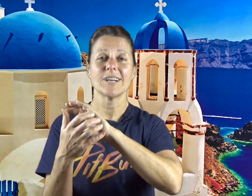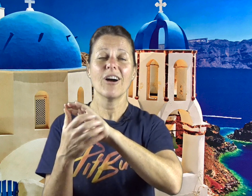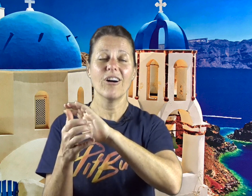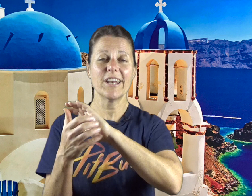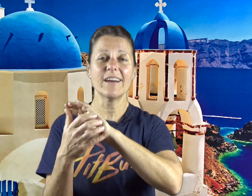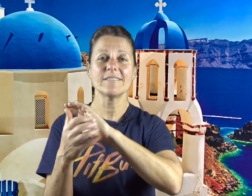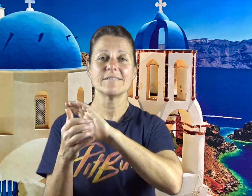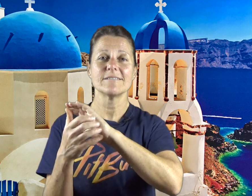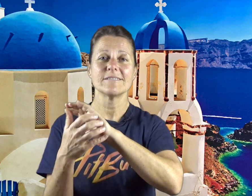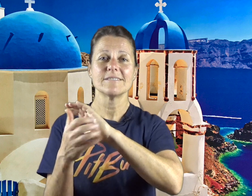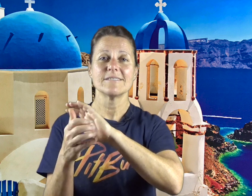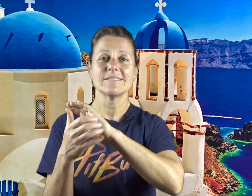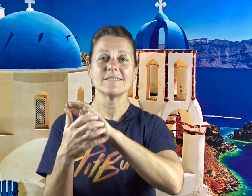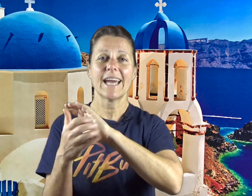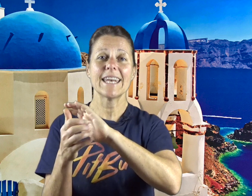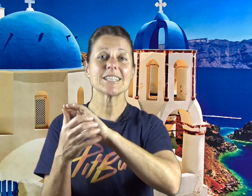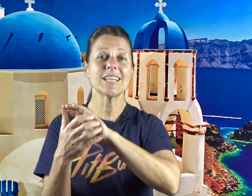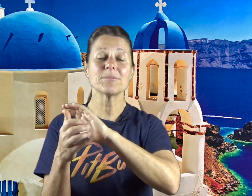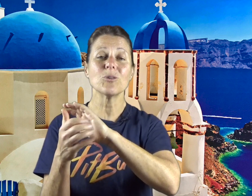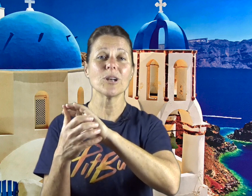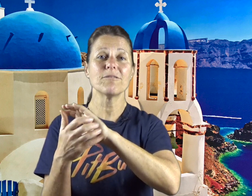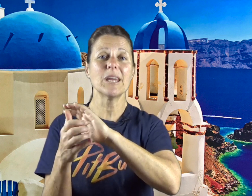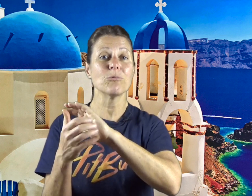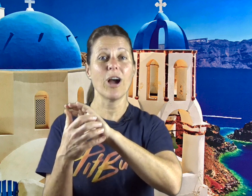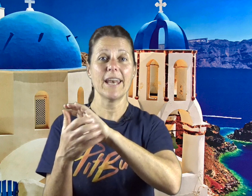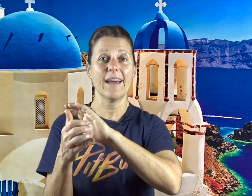honor and accept all of me right now.